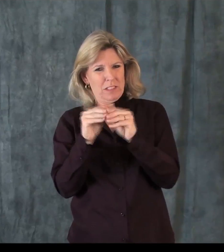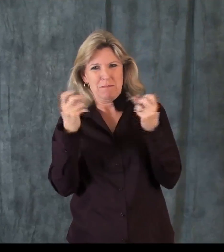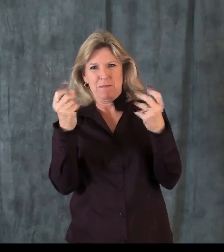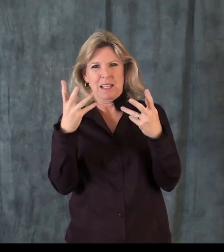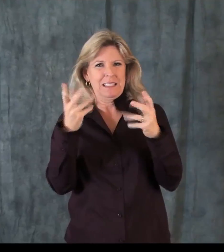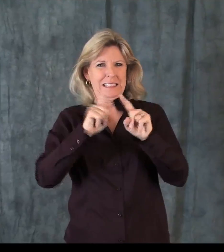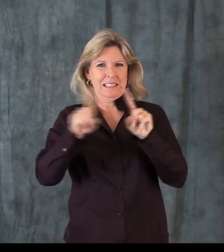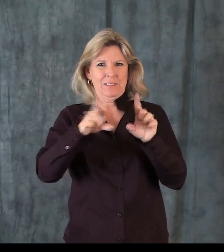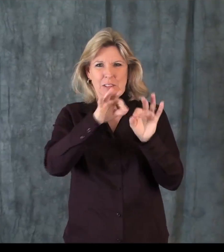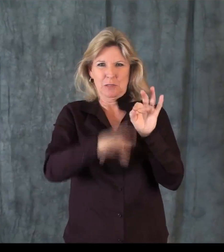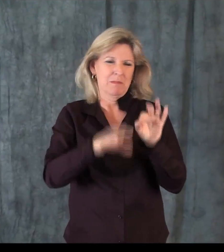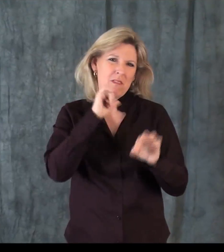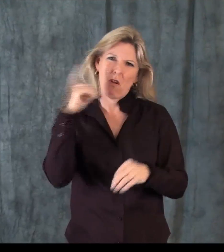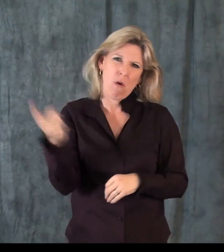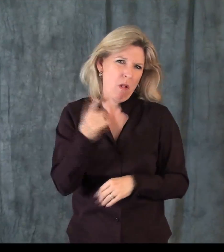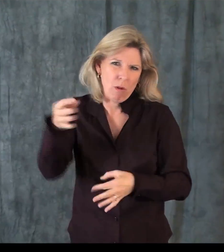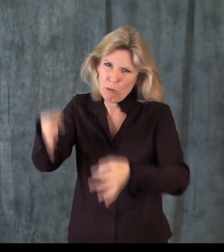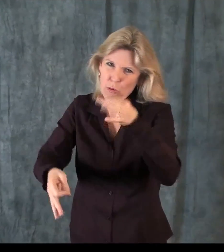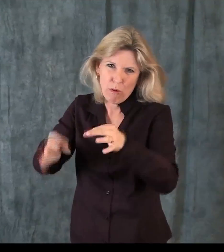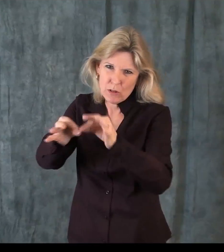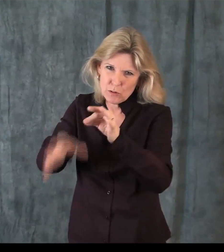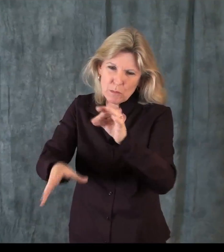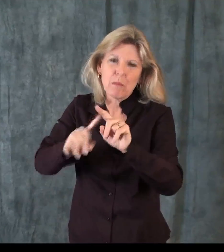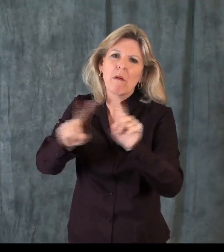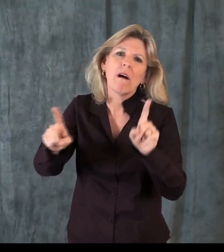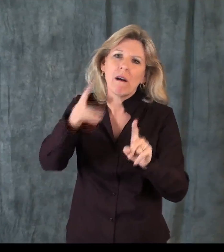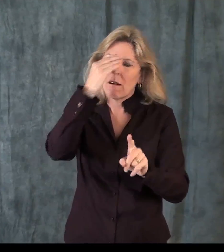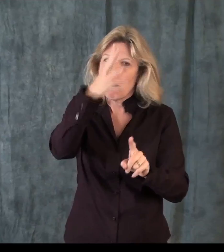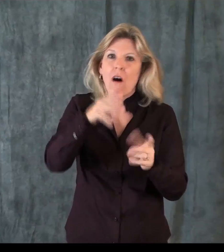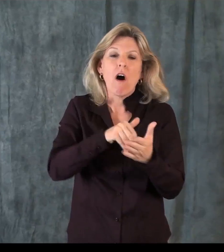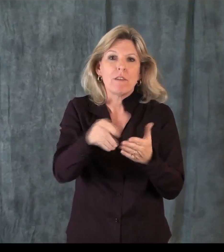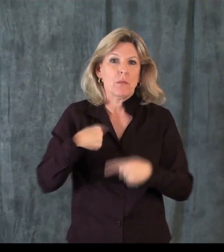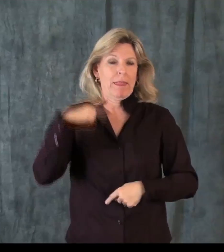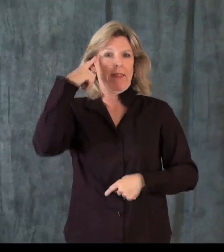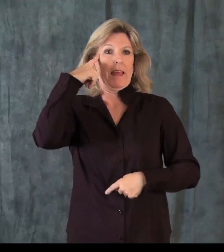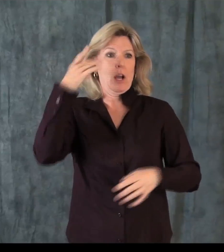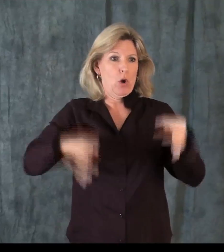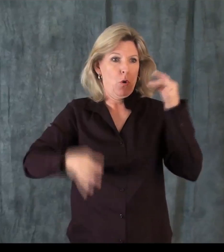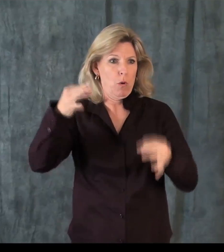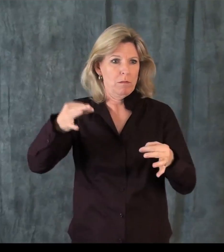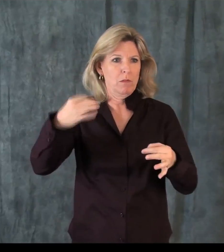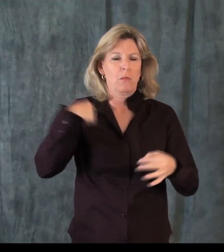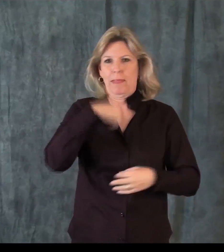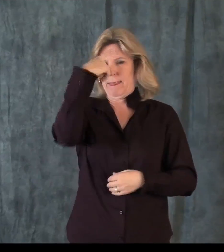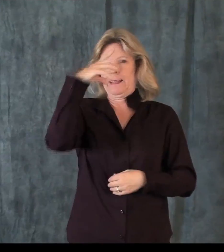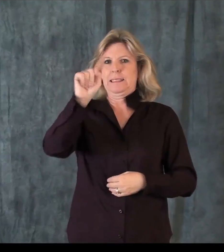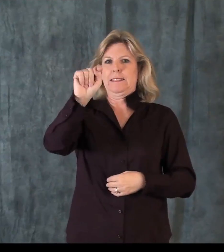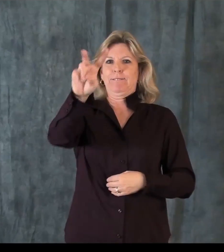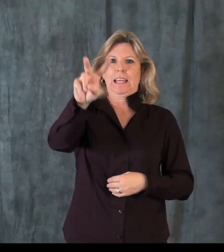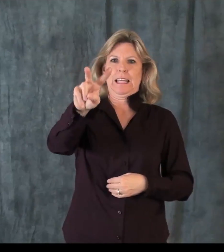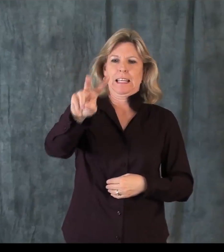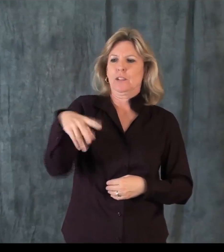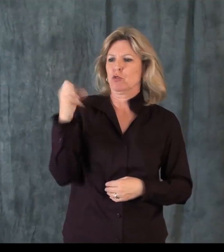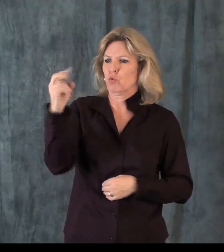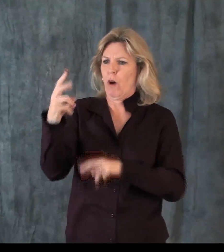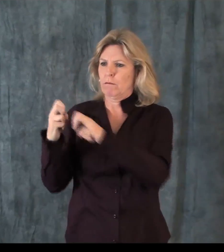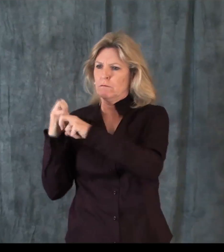case in court situations. I know that people at this conference may not all be in court interpreters, but I know for most people when you think about